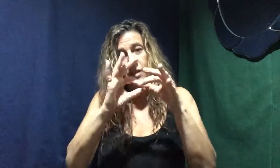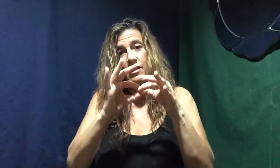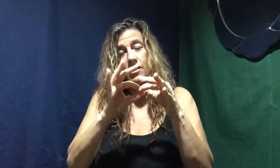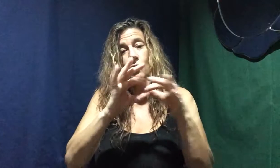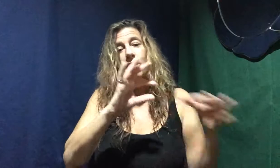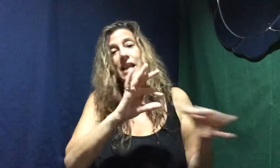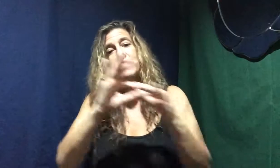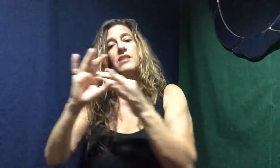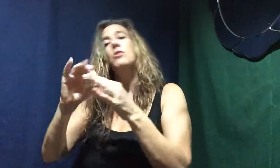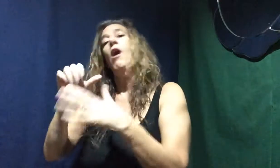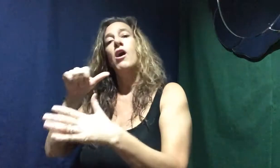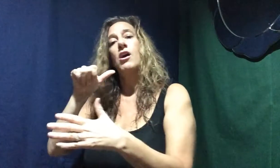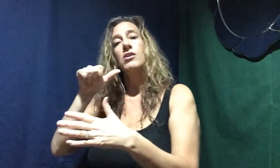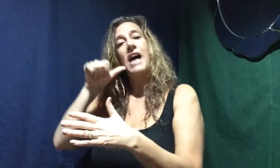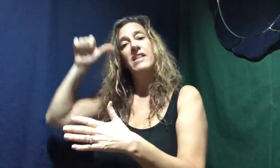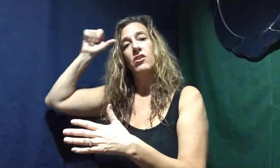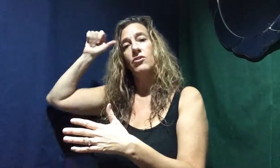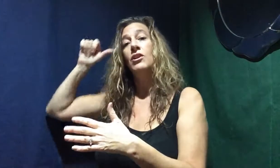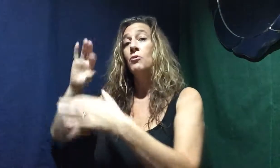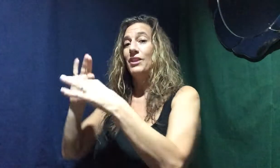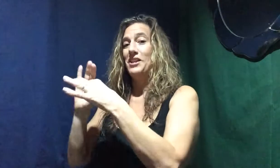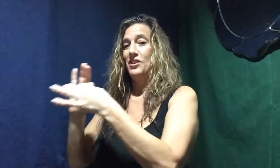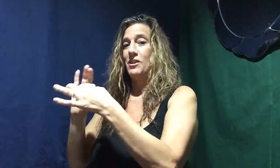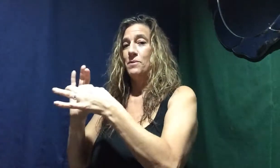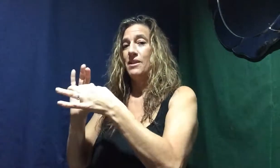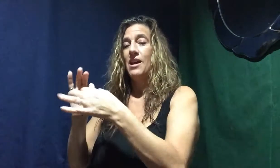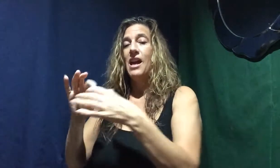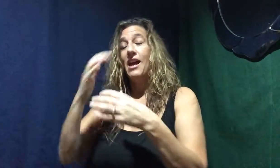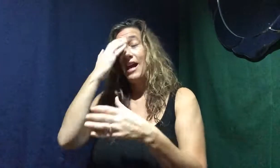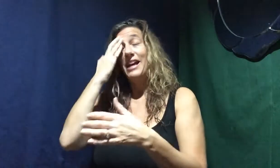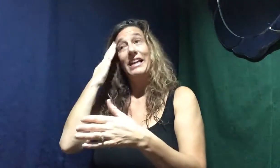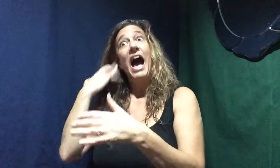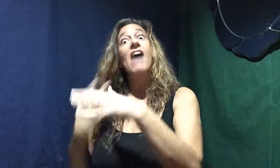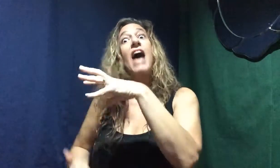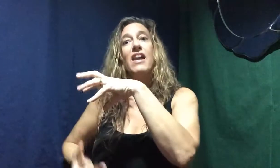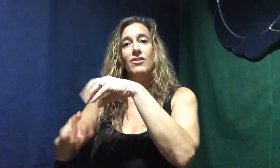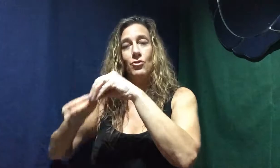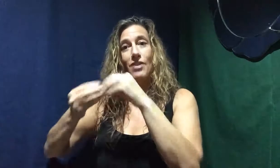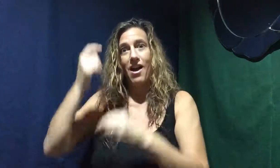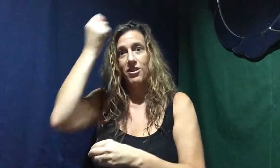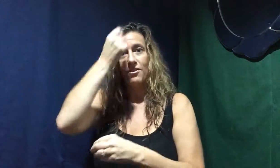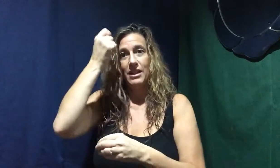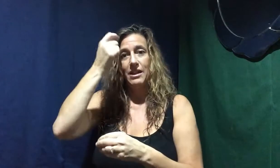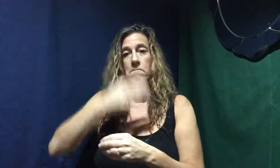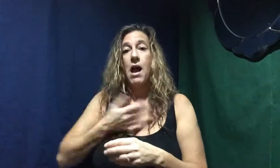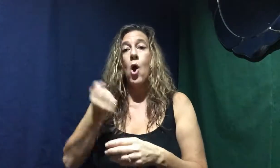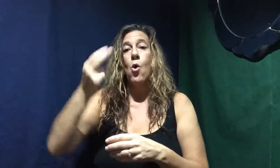relates it to our adult relationships. And I've added to that theory, my own,